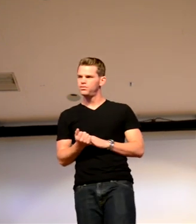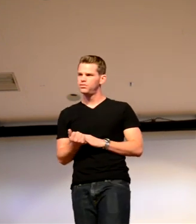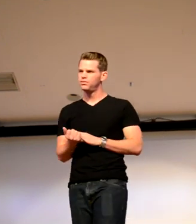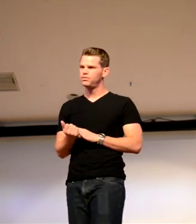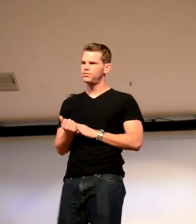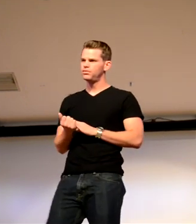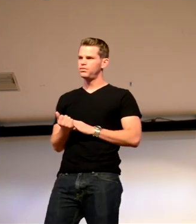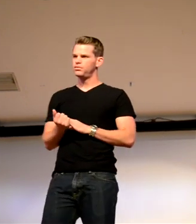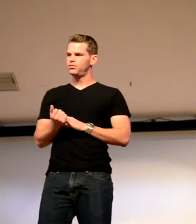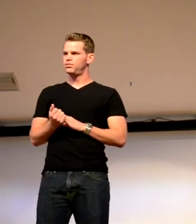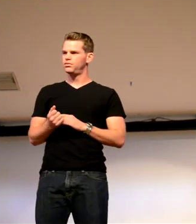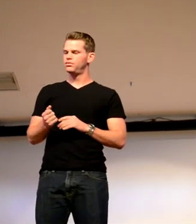on? Okay.